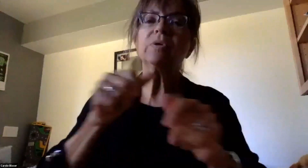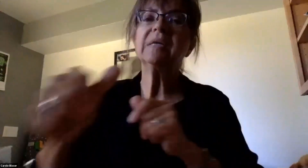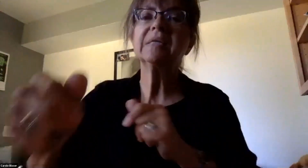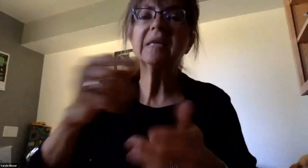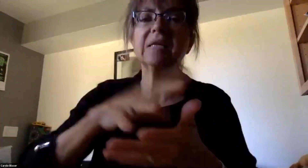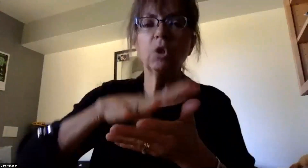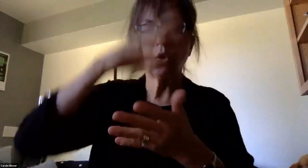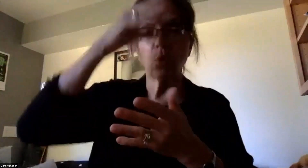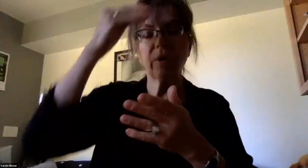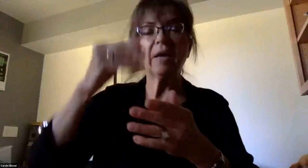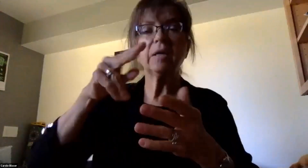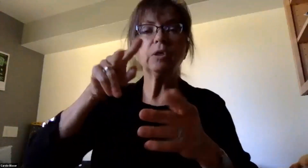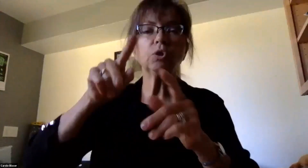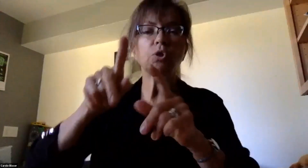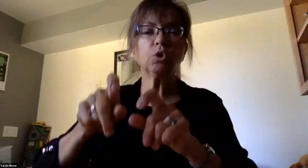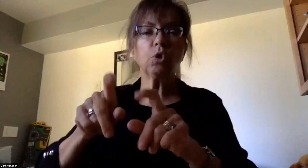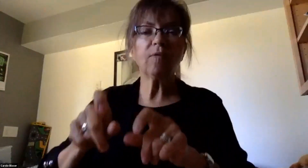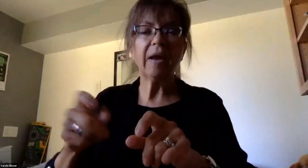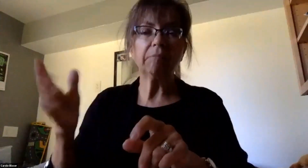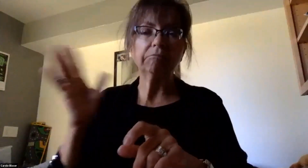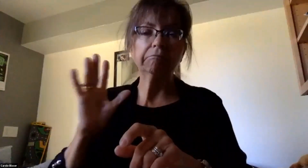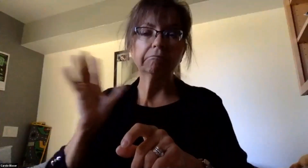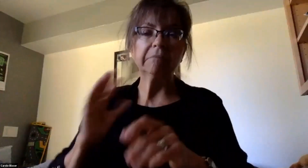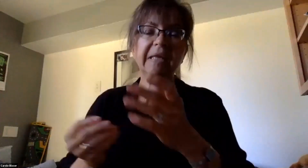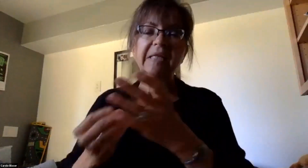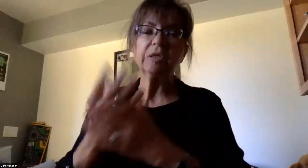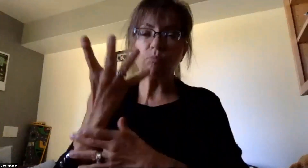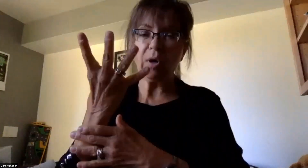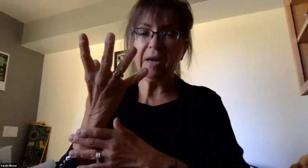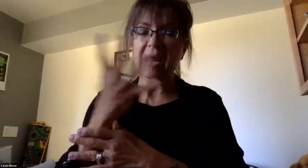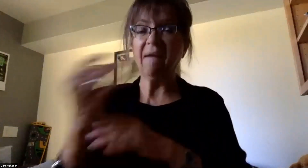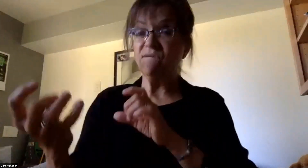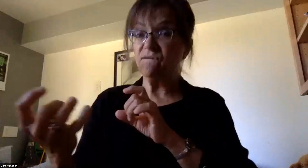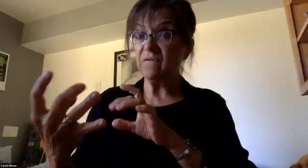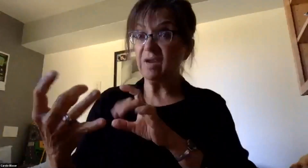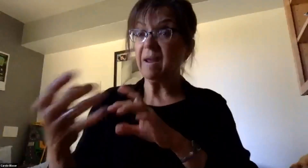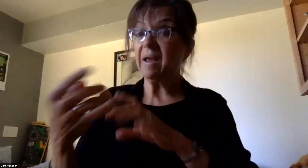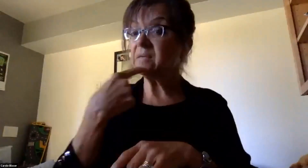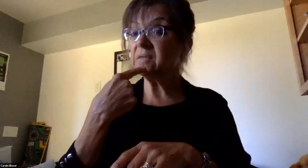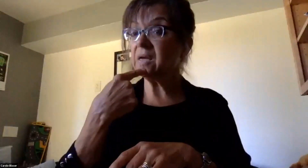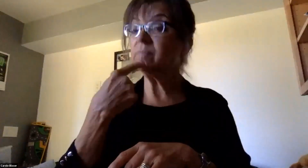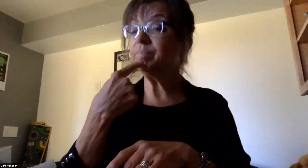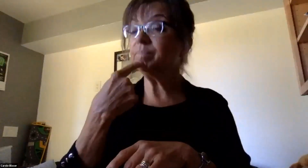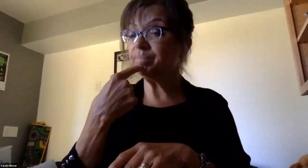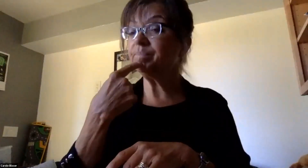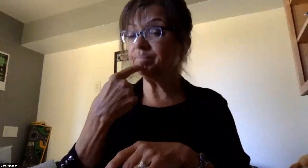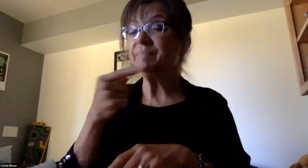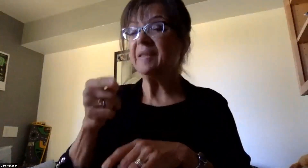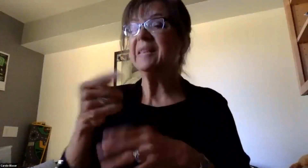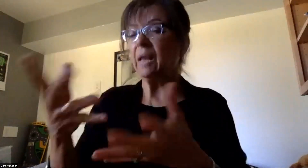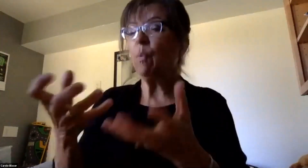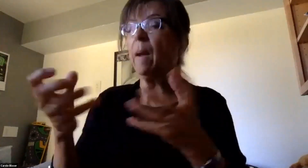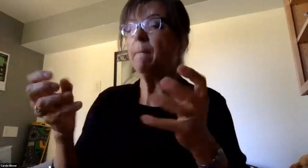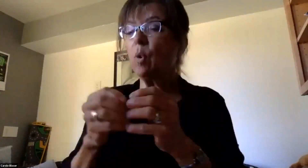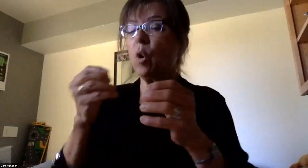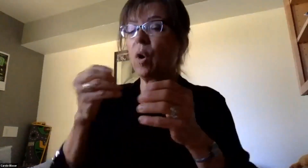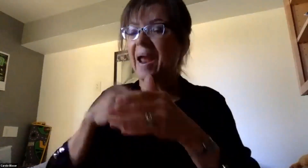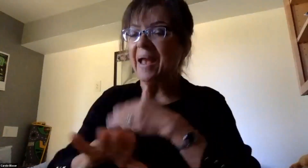in the spring, and the feedback that we received was families wanted their child to have more access to their teacher.